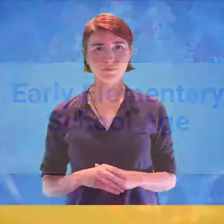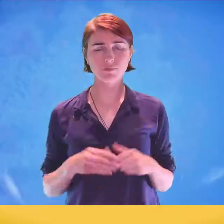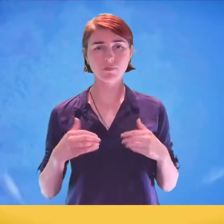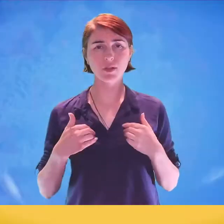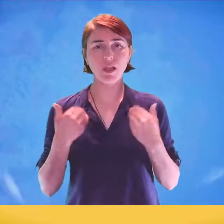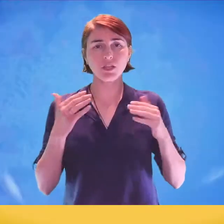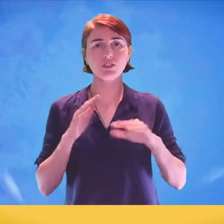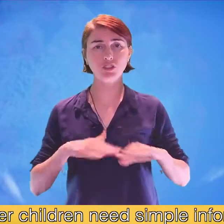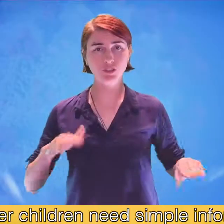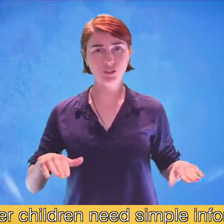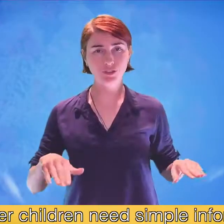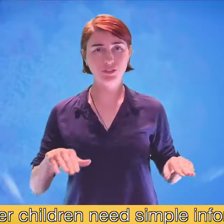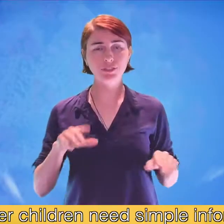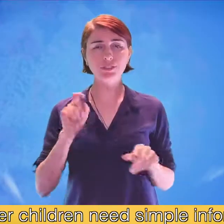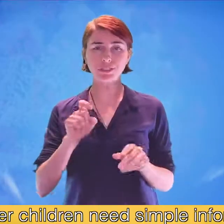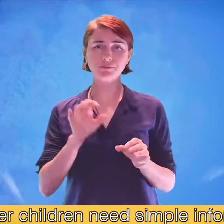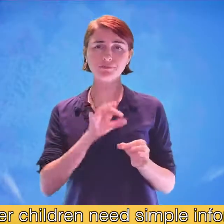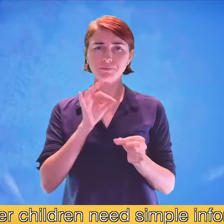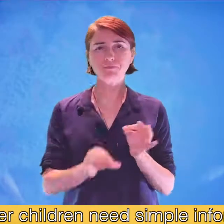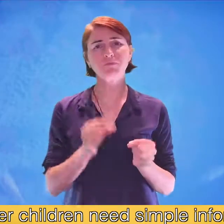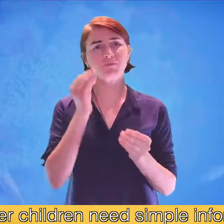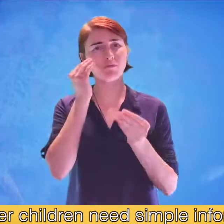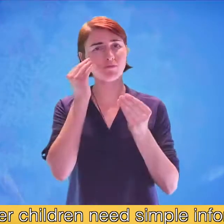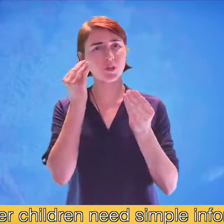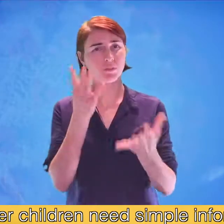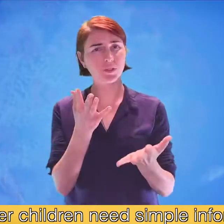younger children need simple information